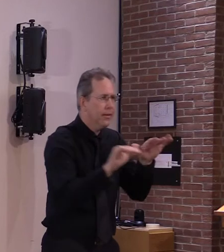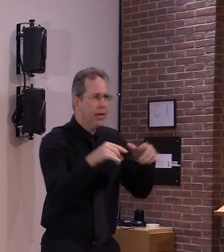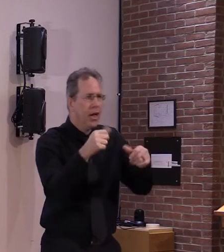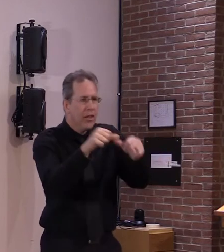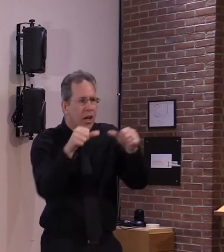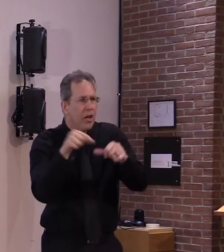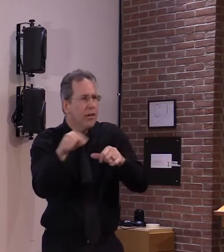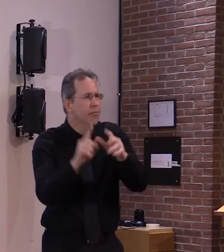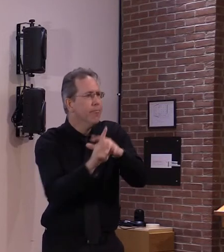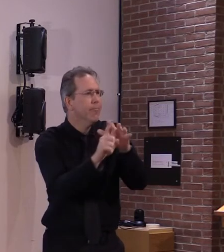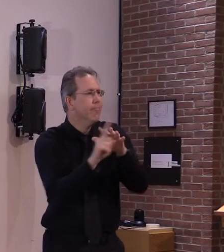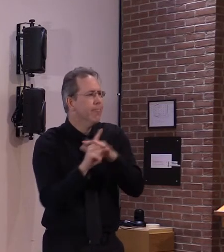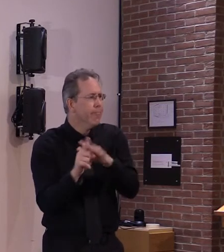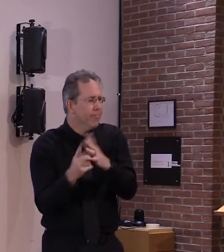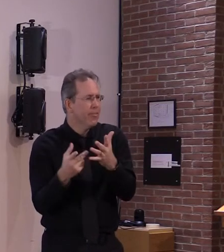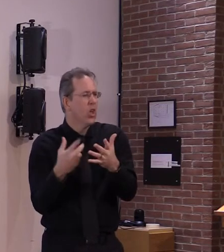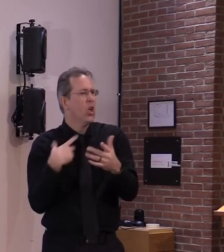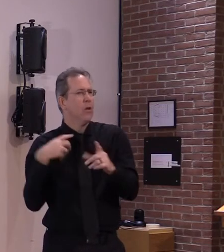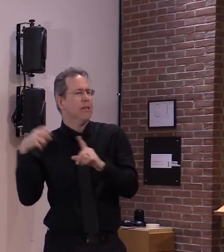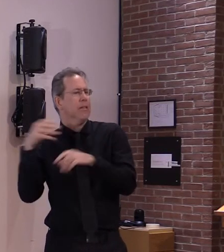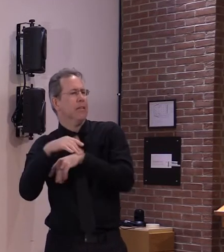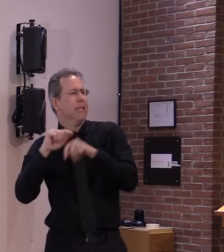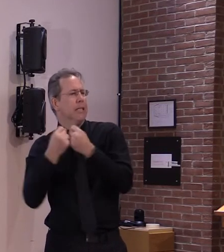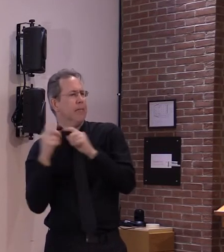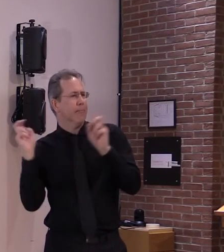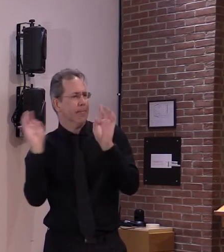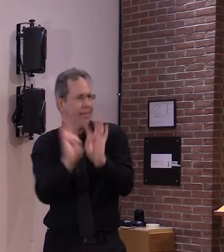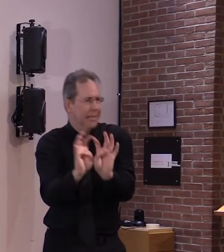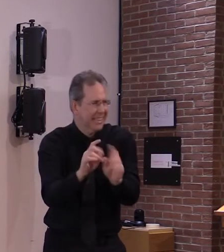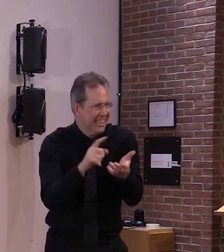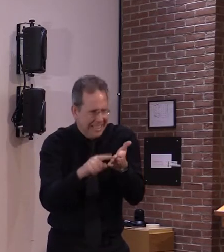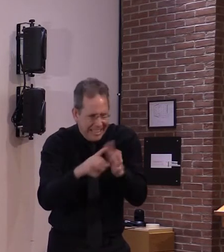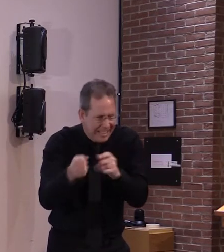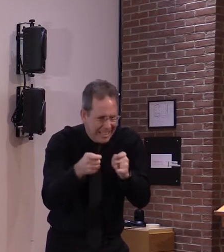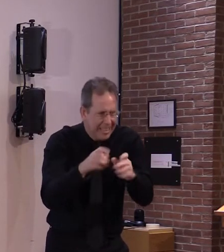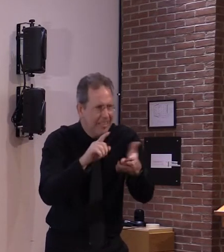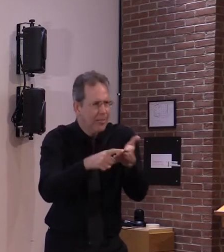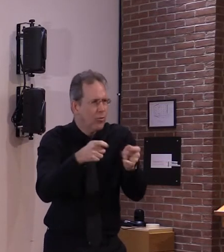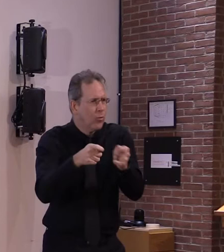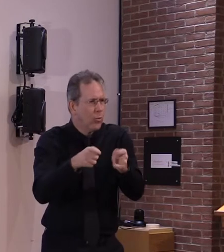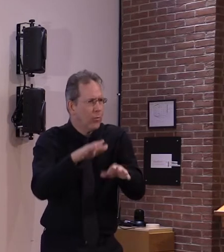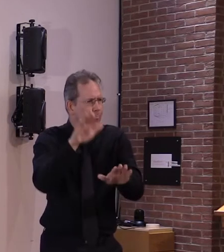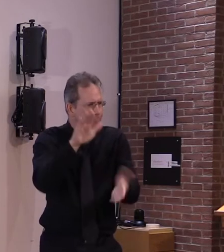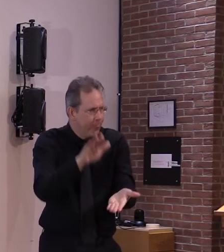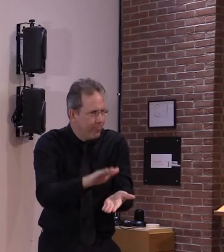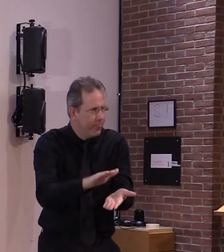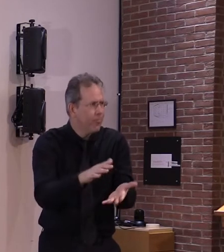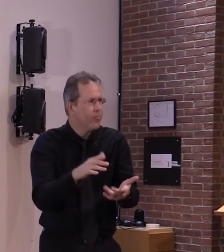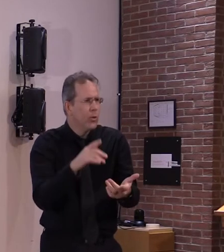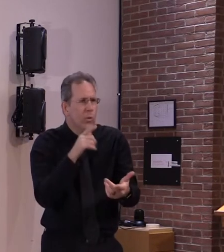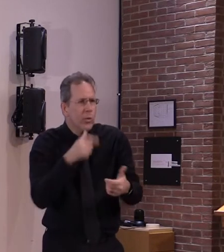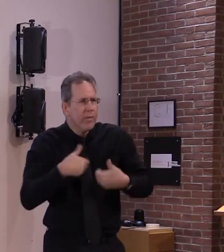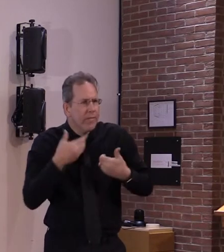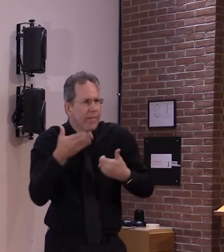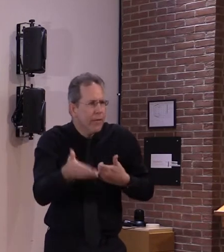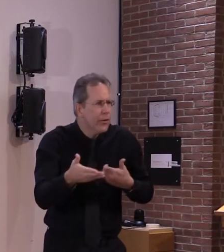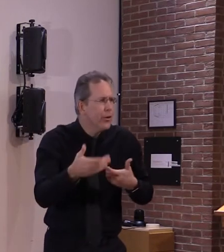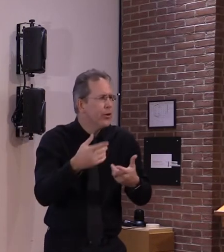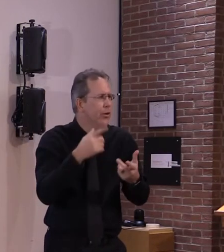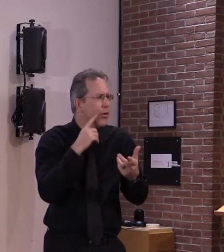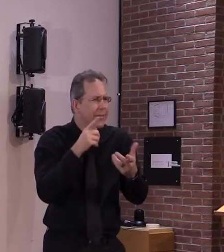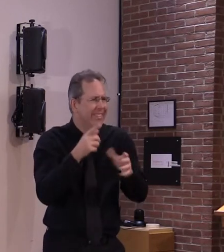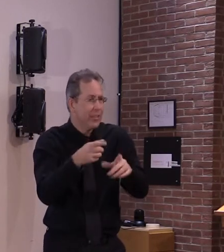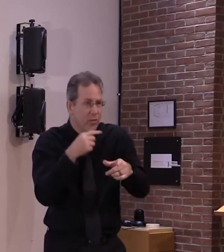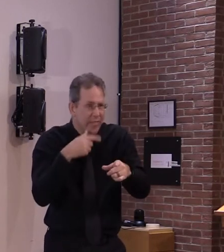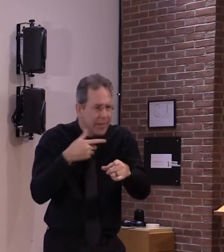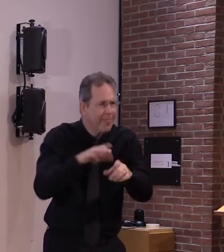and cohort them in the appropriate part of the facility making sure that we keep covid with covid and non-covid